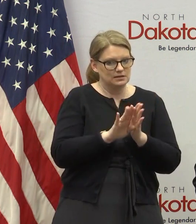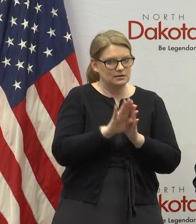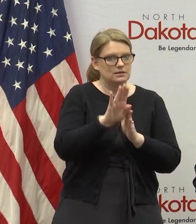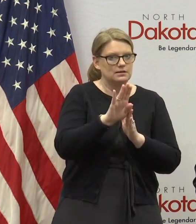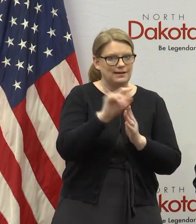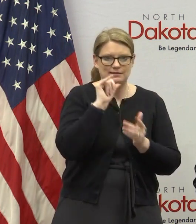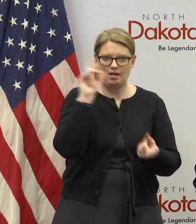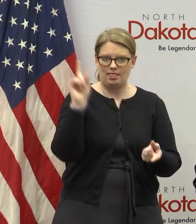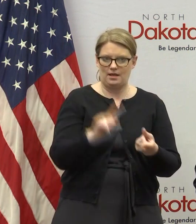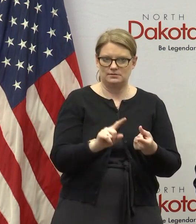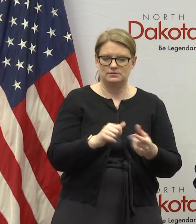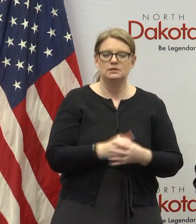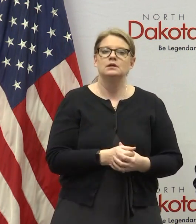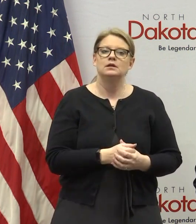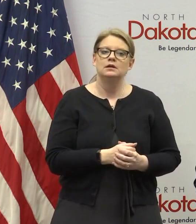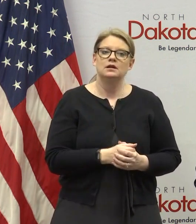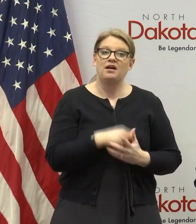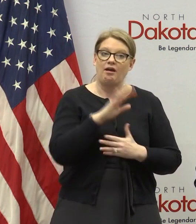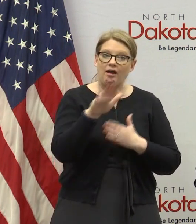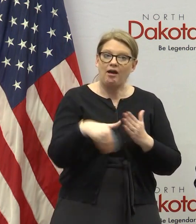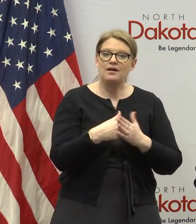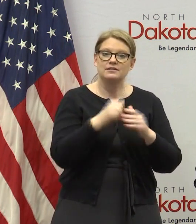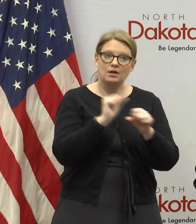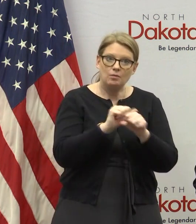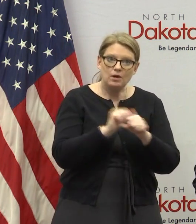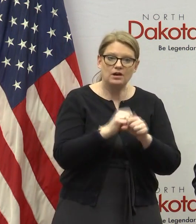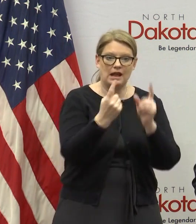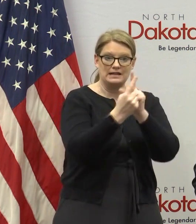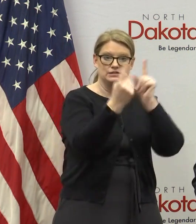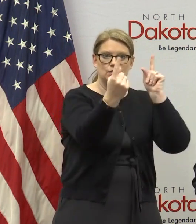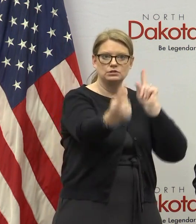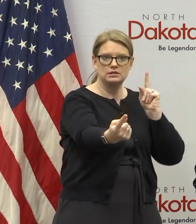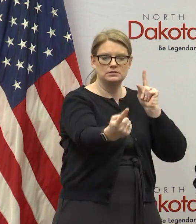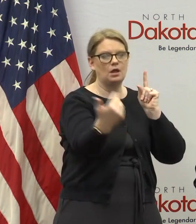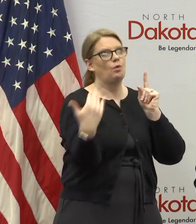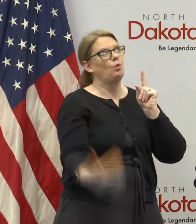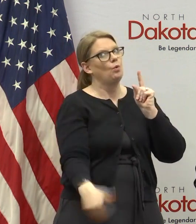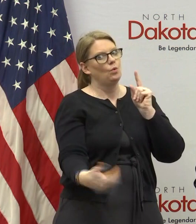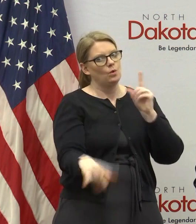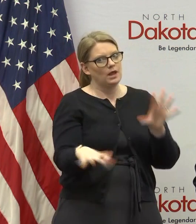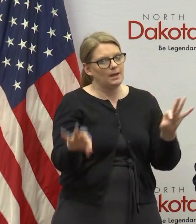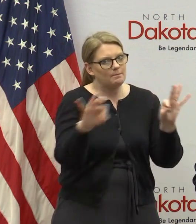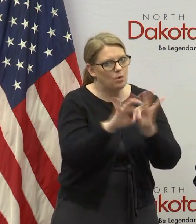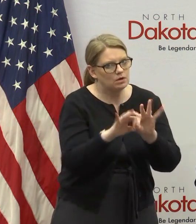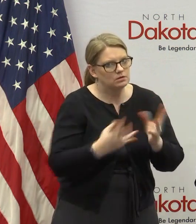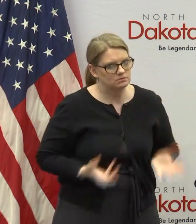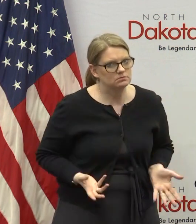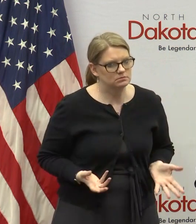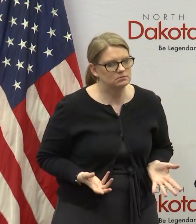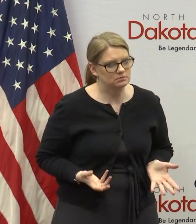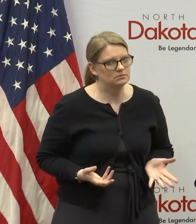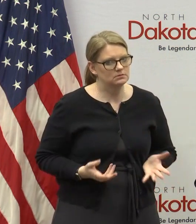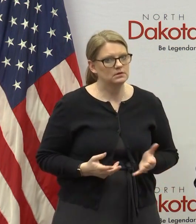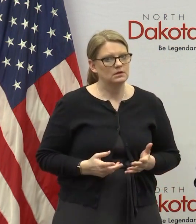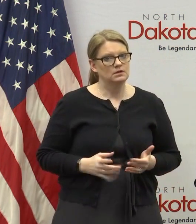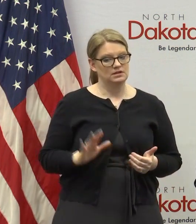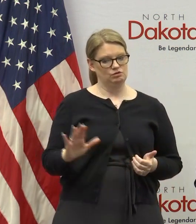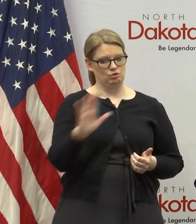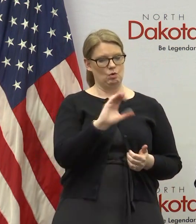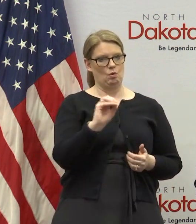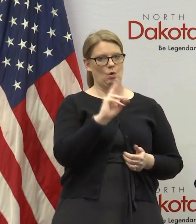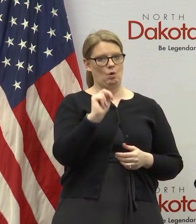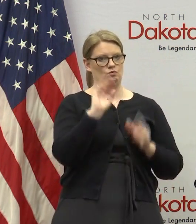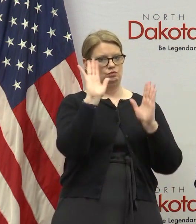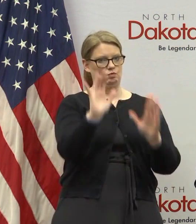and so all the all the work that's being done on social distancing matters and really appreciate that and again practicing your own uh